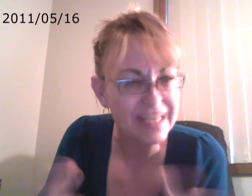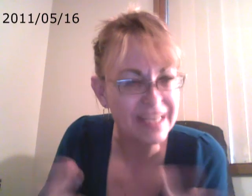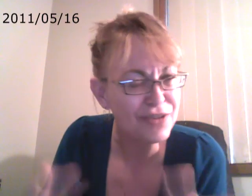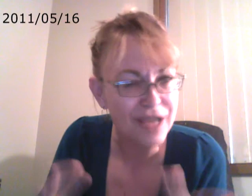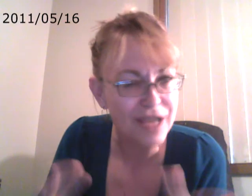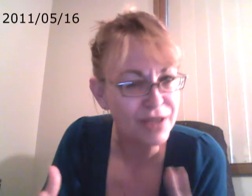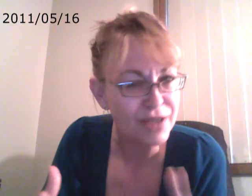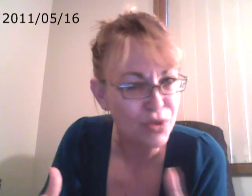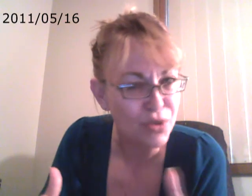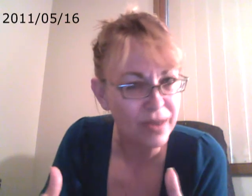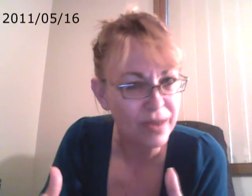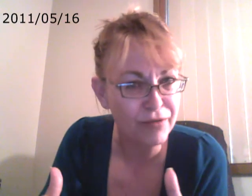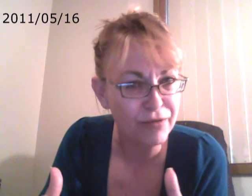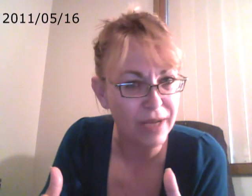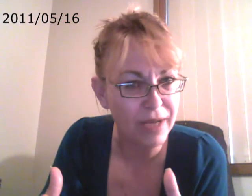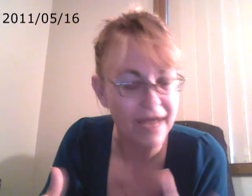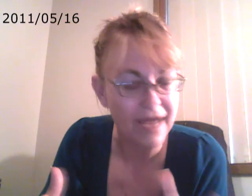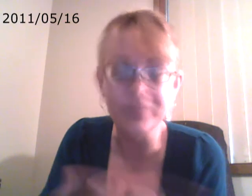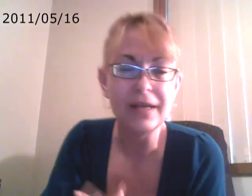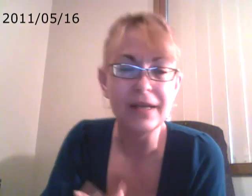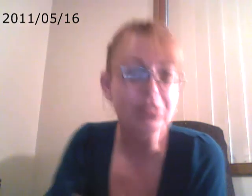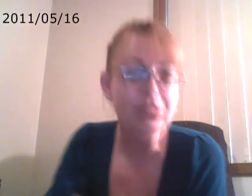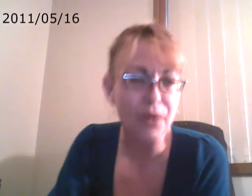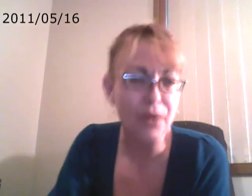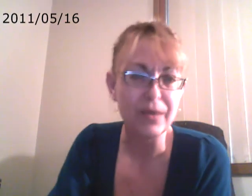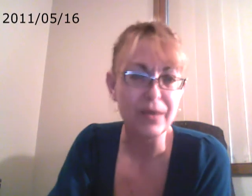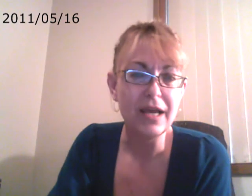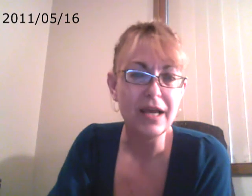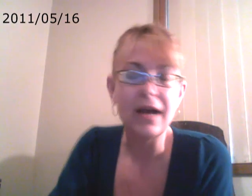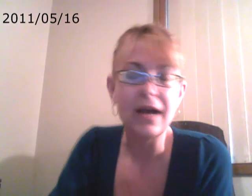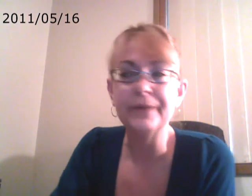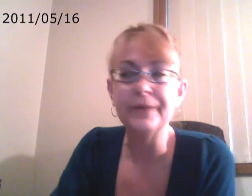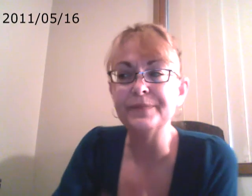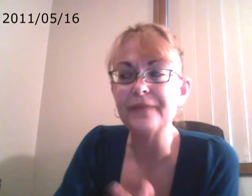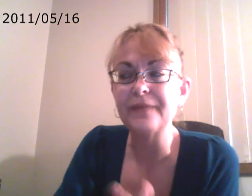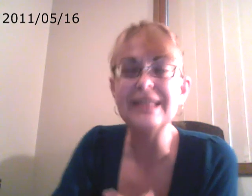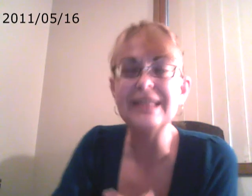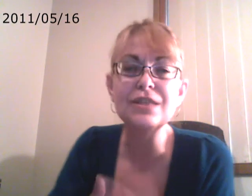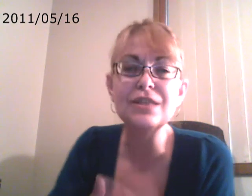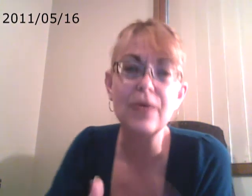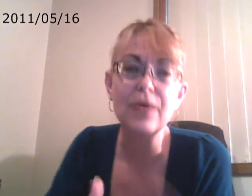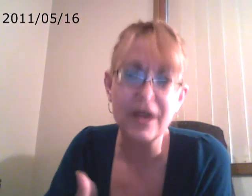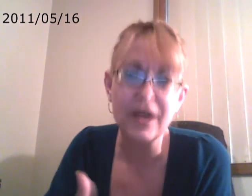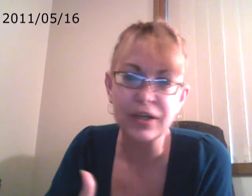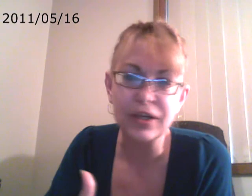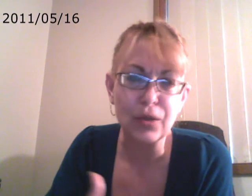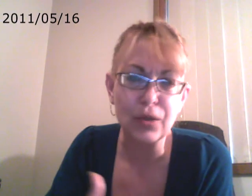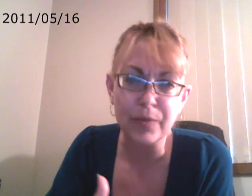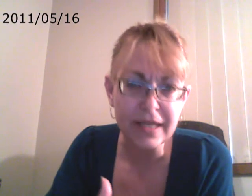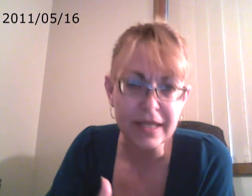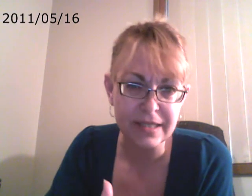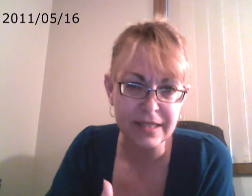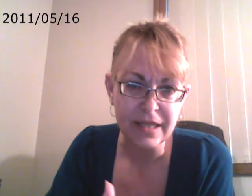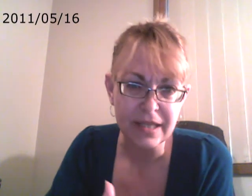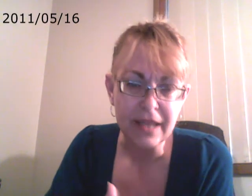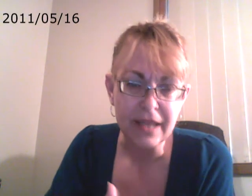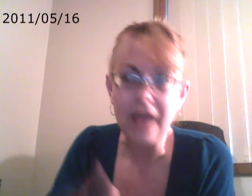understand the story of who I am? No. And this is going on on a global basis, that